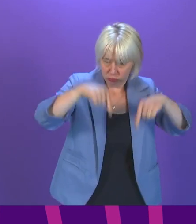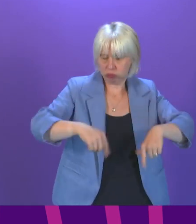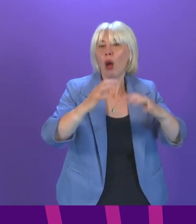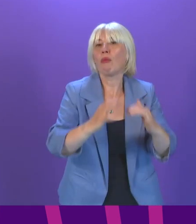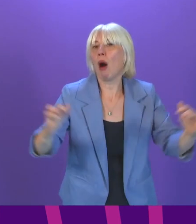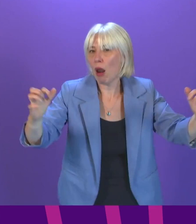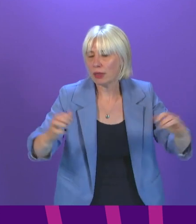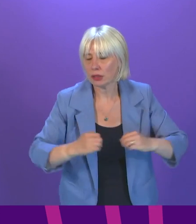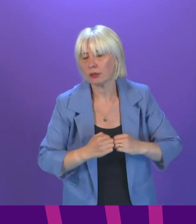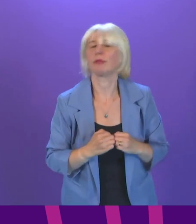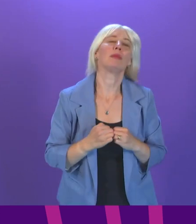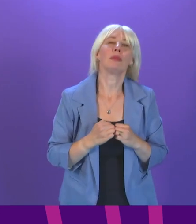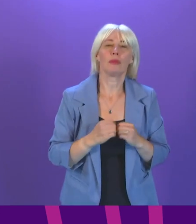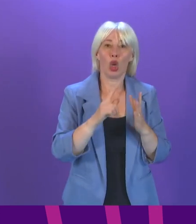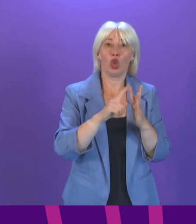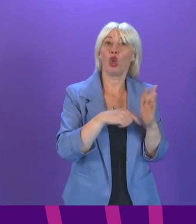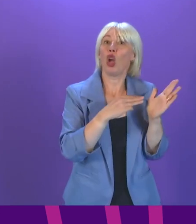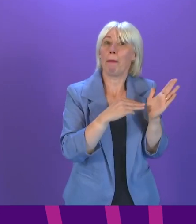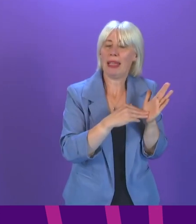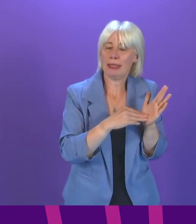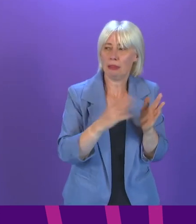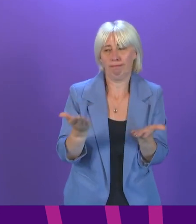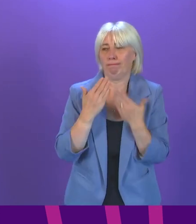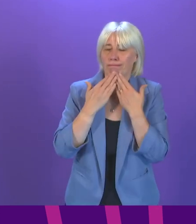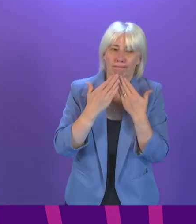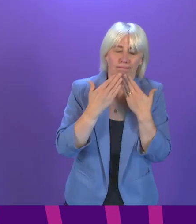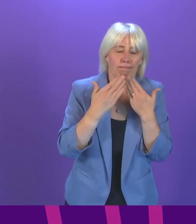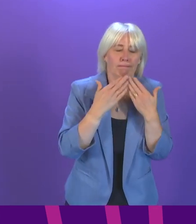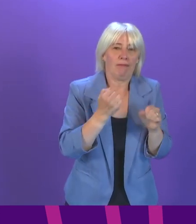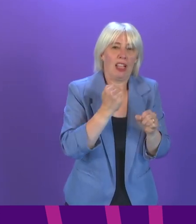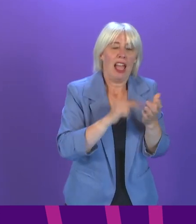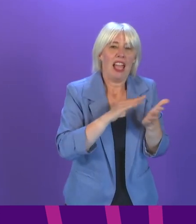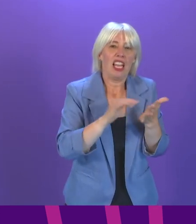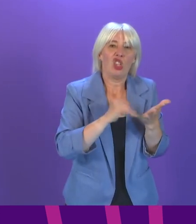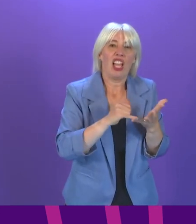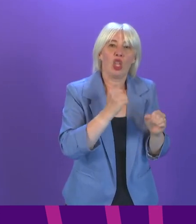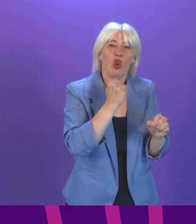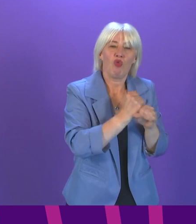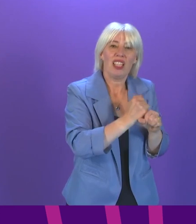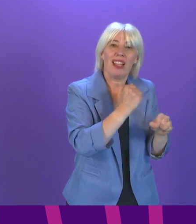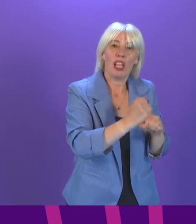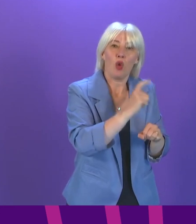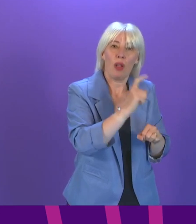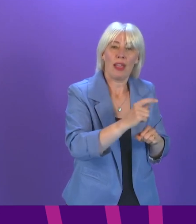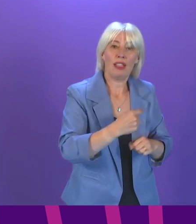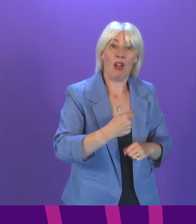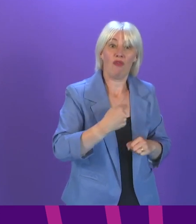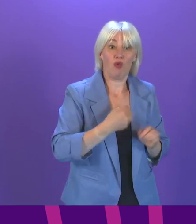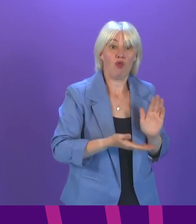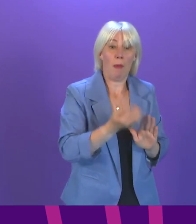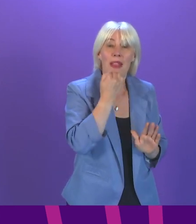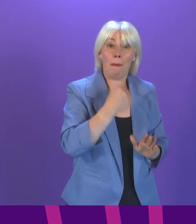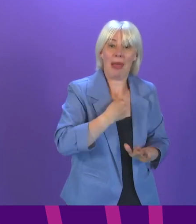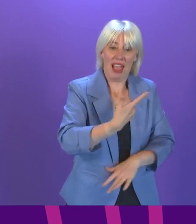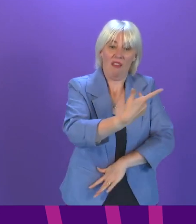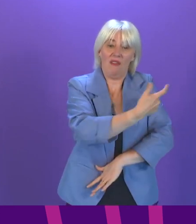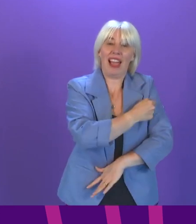by Pauline McNeill. Thank you very much. I am very grateful to NHS Greater Glasgow and Clyde for correcting my online vaccination record. I